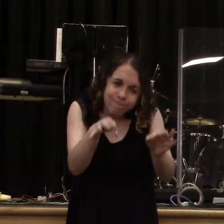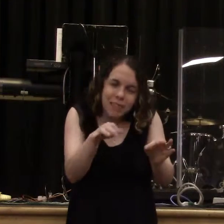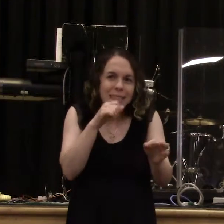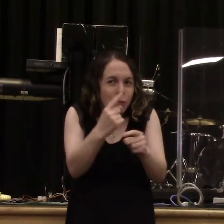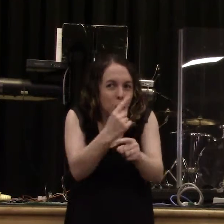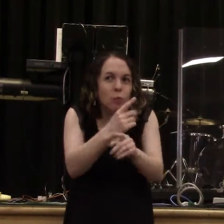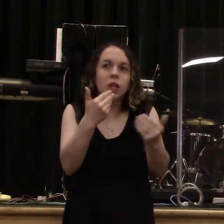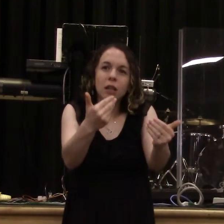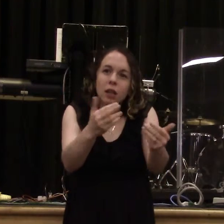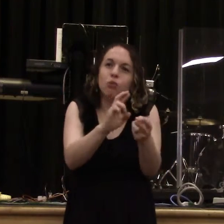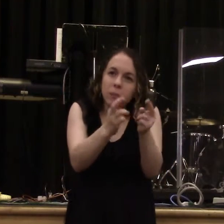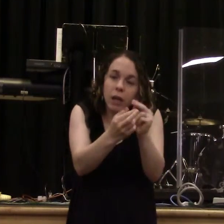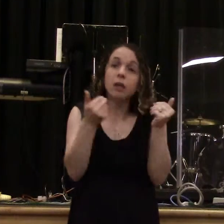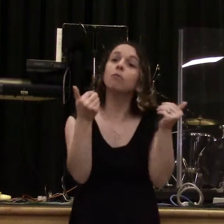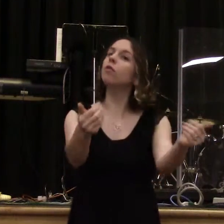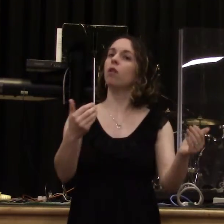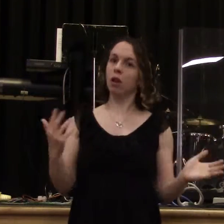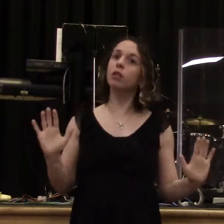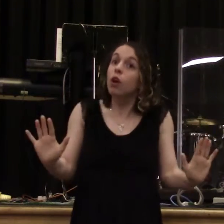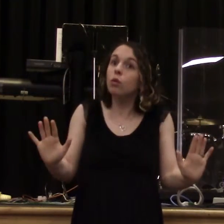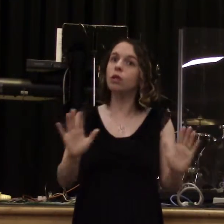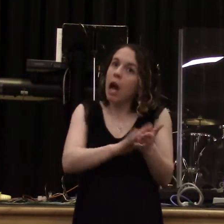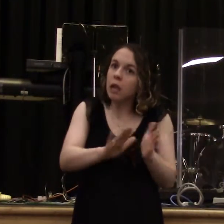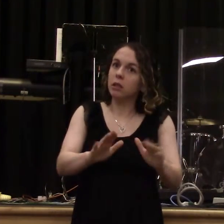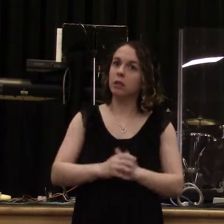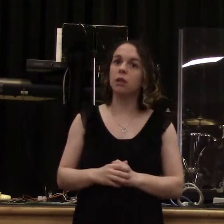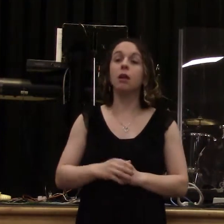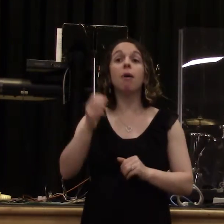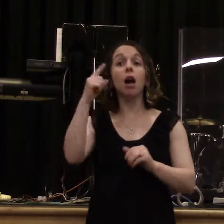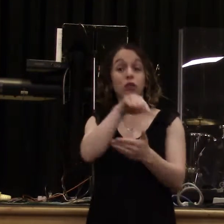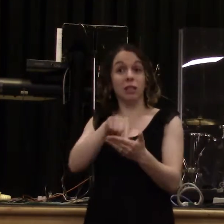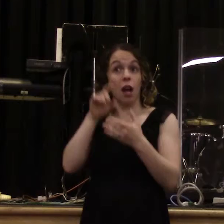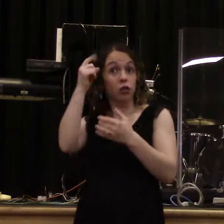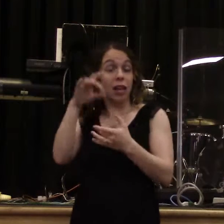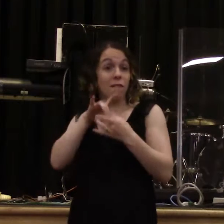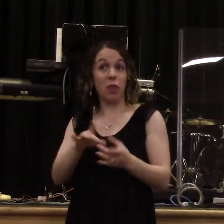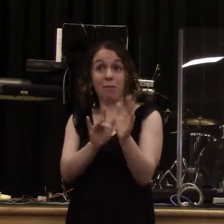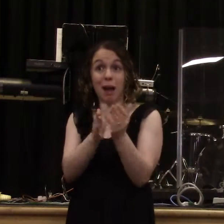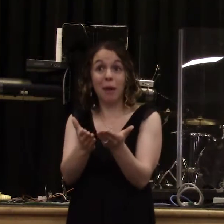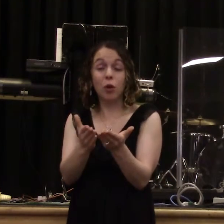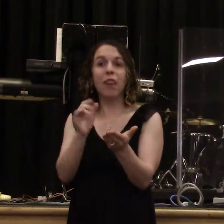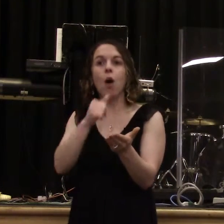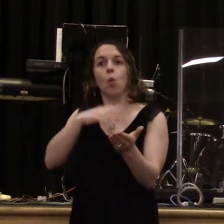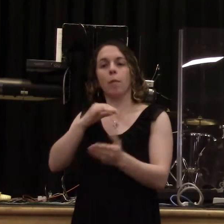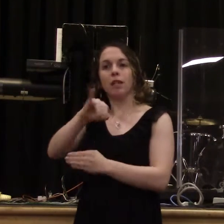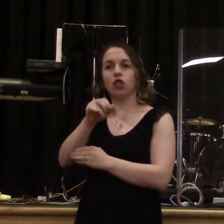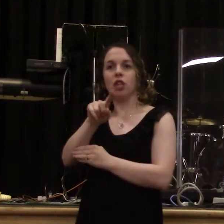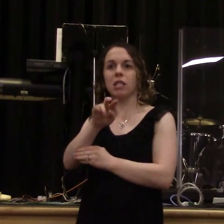was enamored by this woman. Do you know the word enamored words? It's like, wow, Jezebel is like,